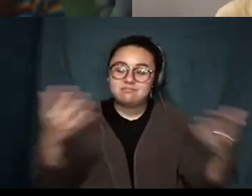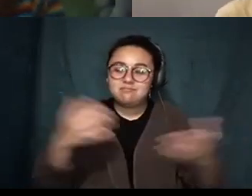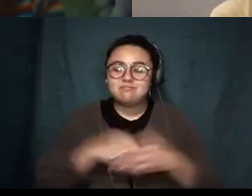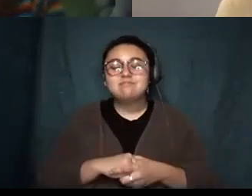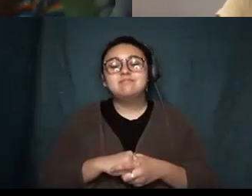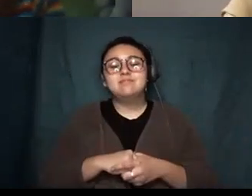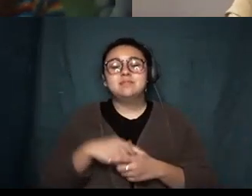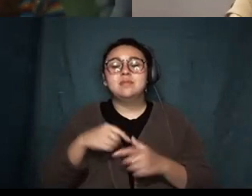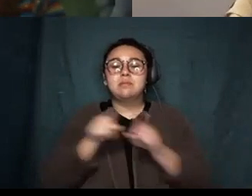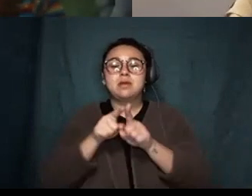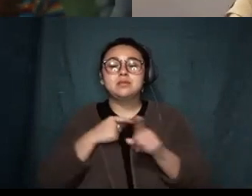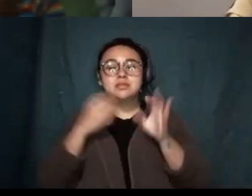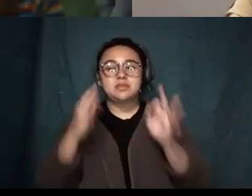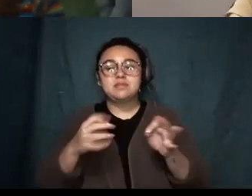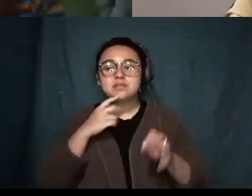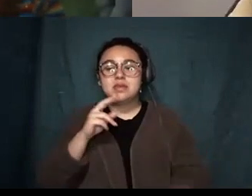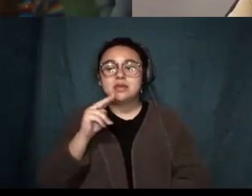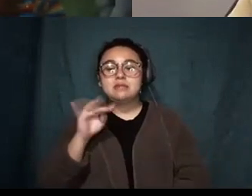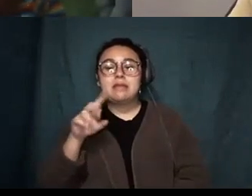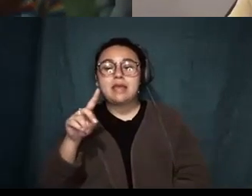say uh Nailed It and Schitt's Creek